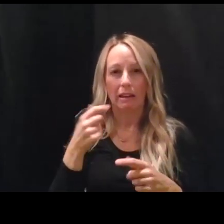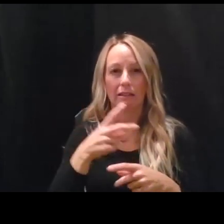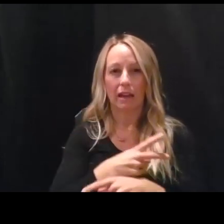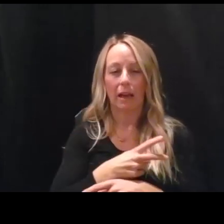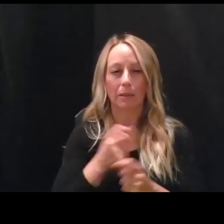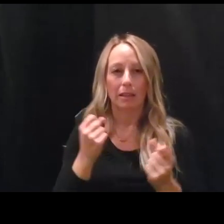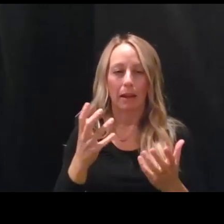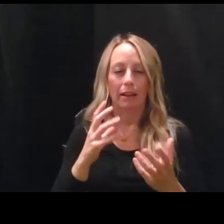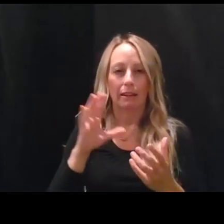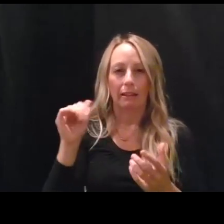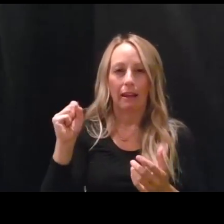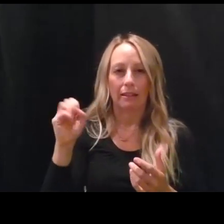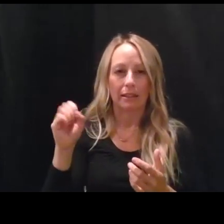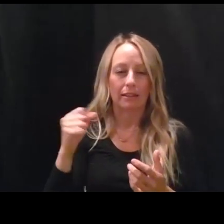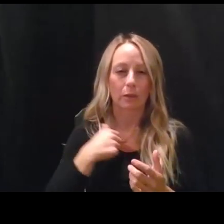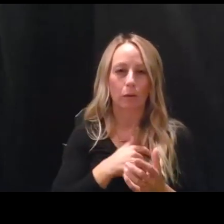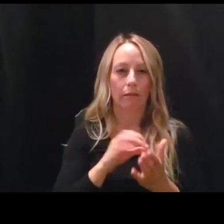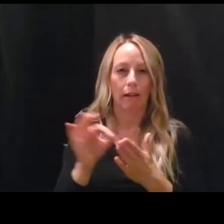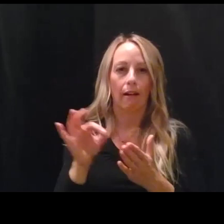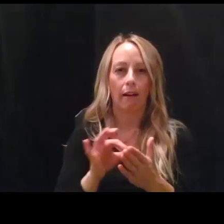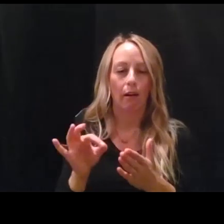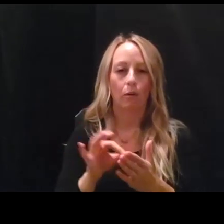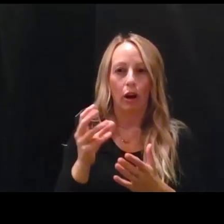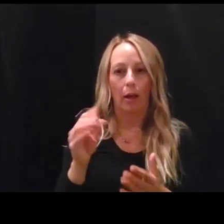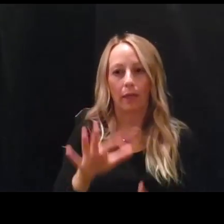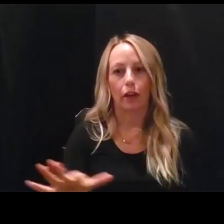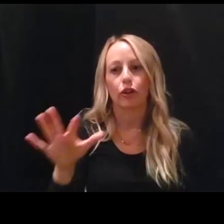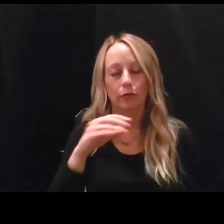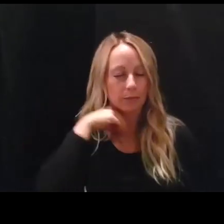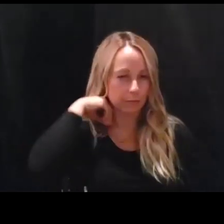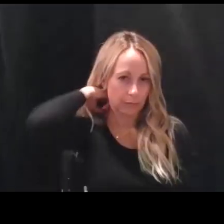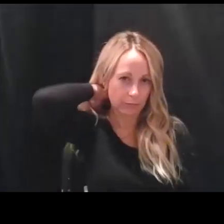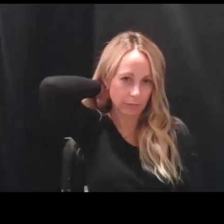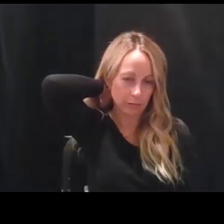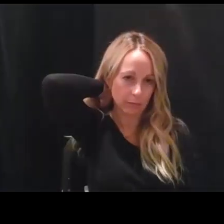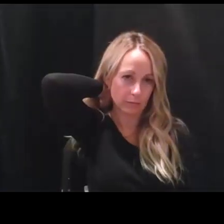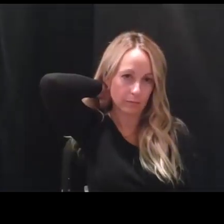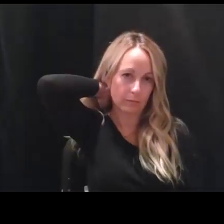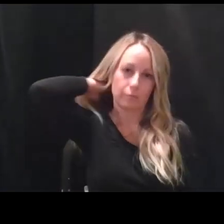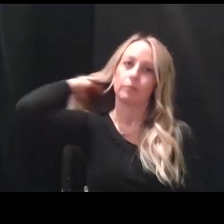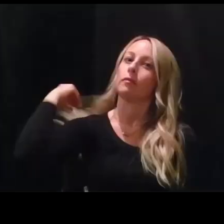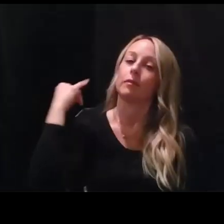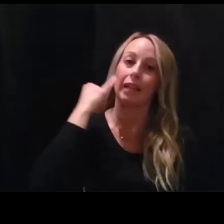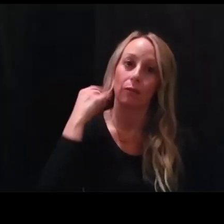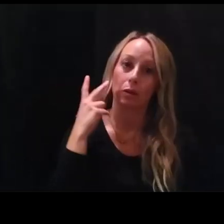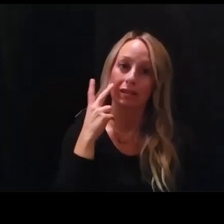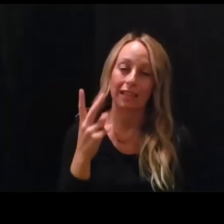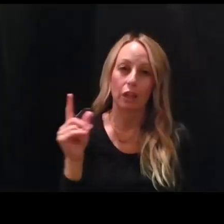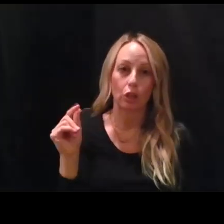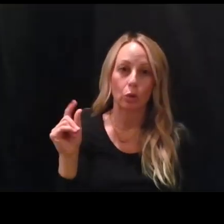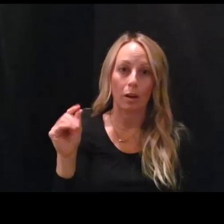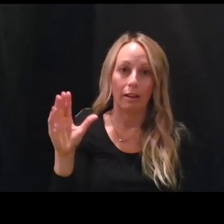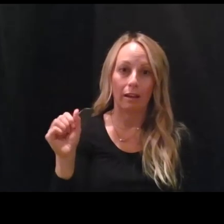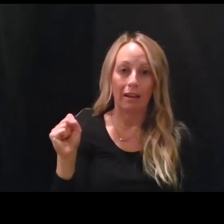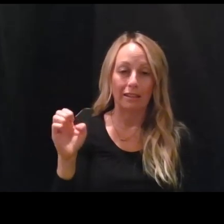uh, as we count are out there. So, so if we're seeing 20 cases a day,